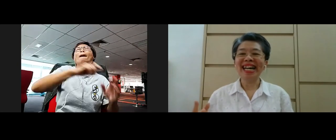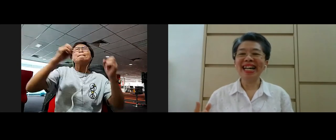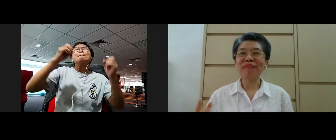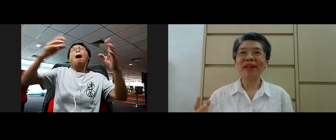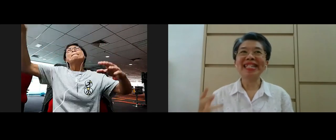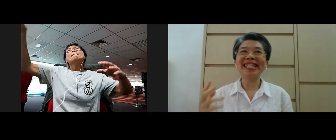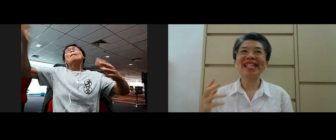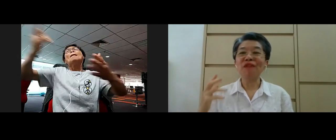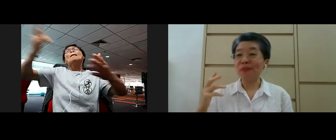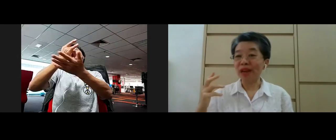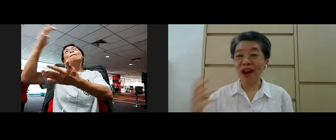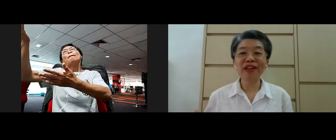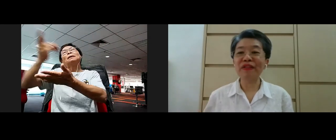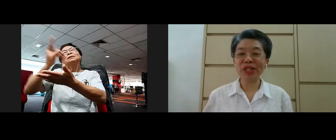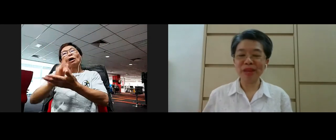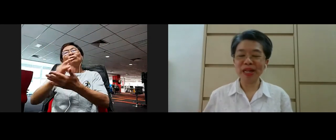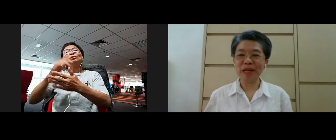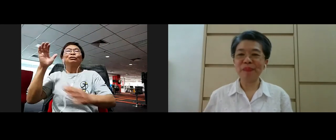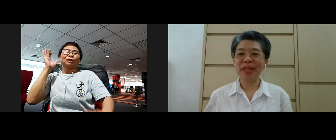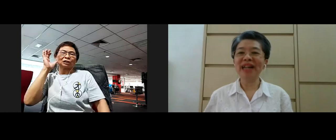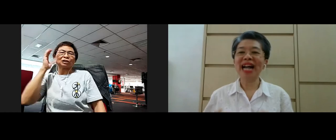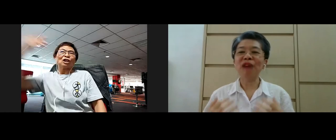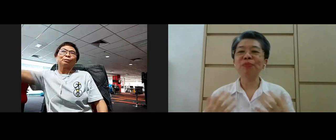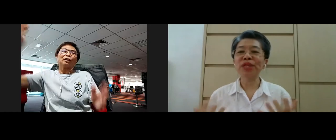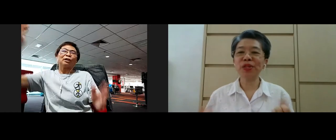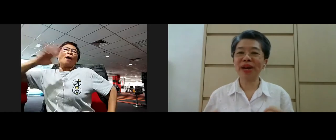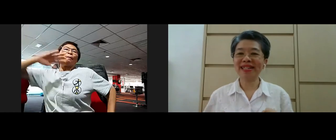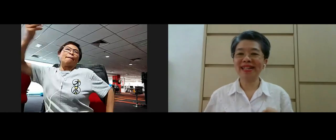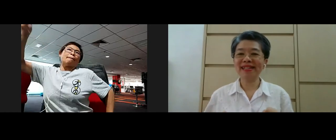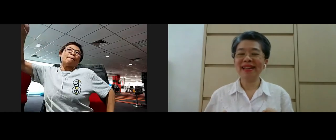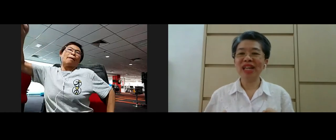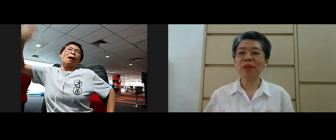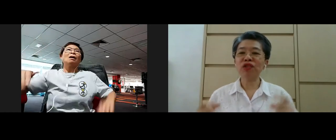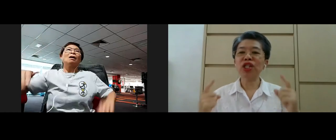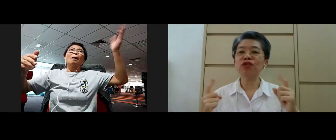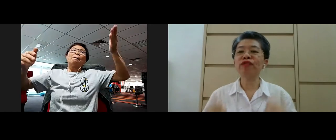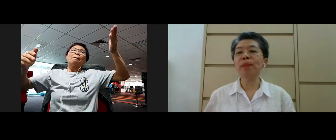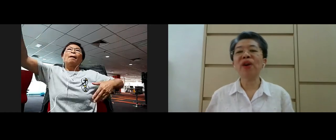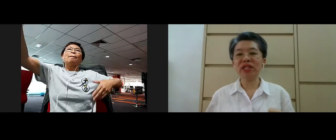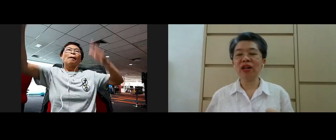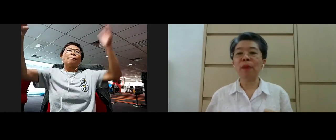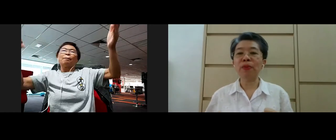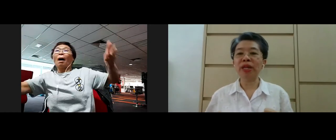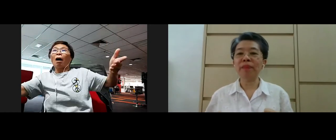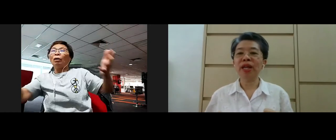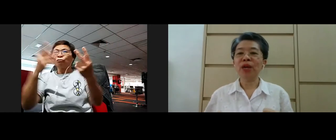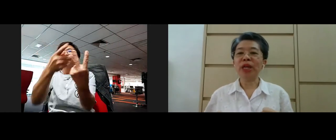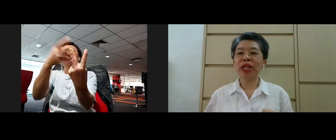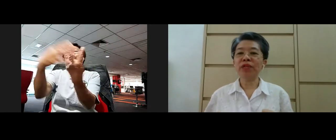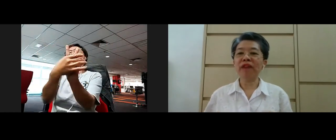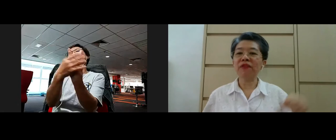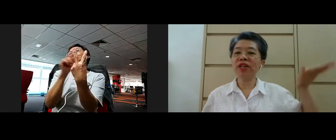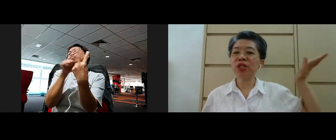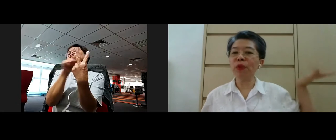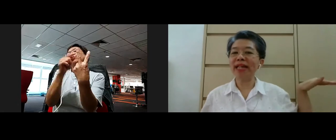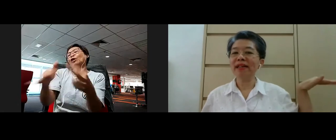about this from a lot of the speakers our Buddhist practice especially the two important components we